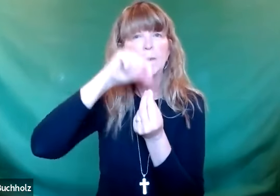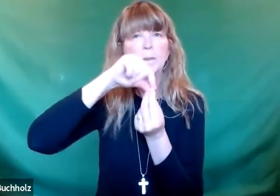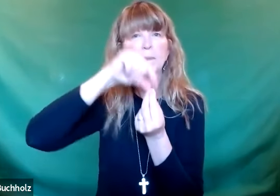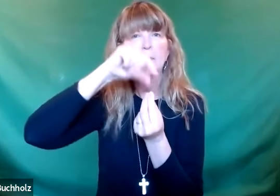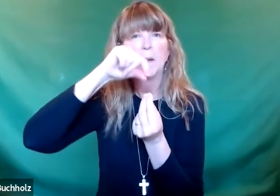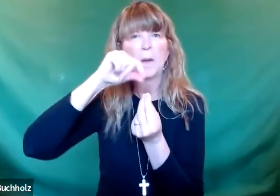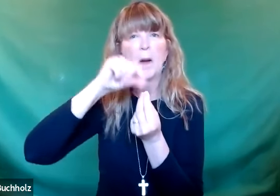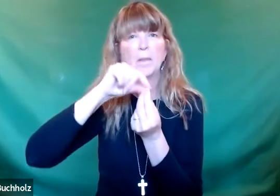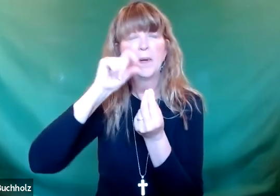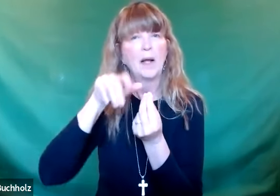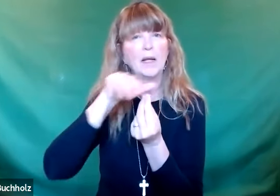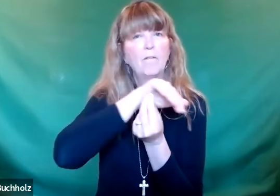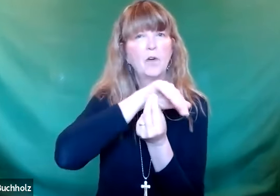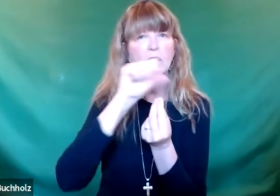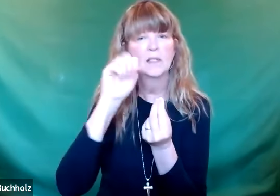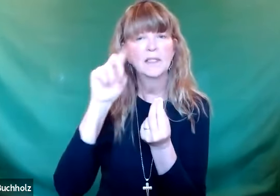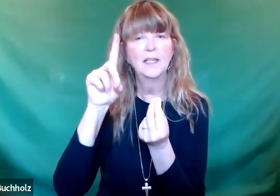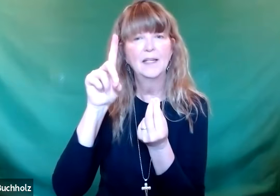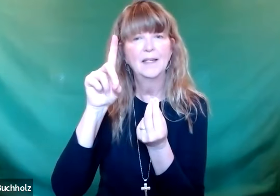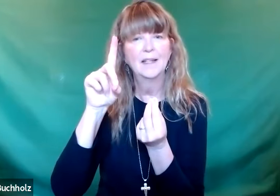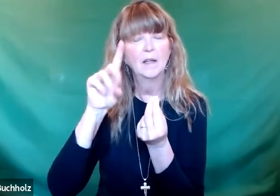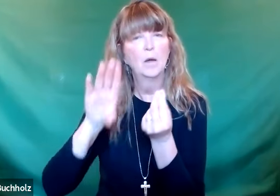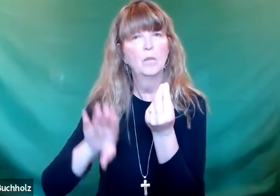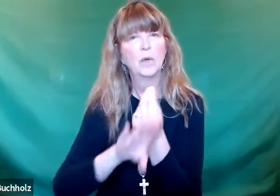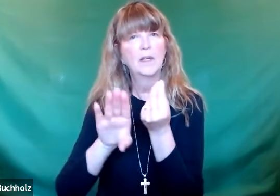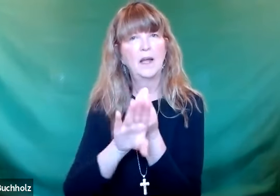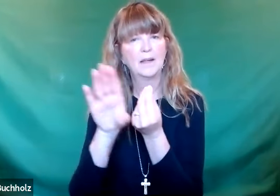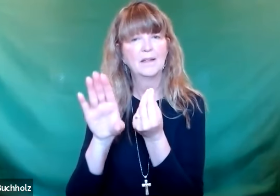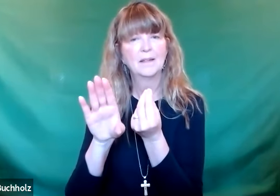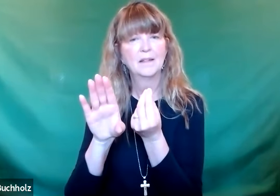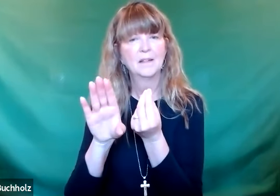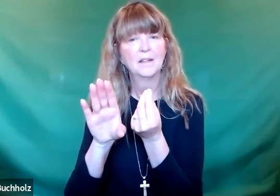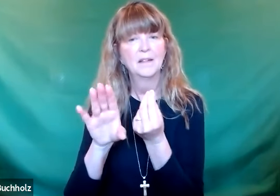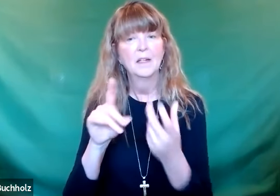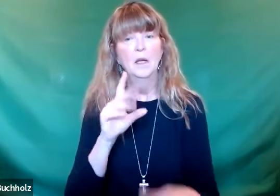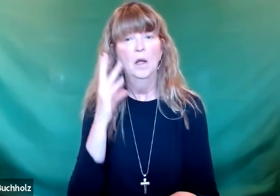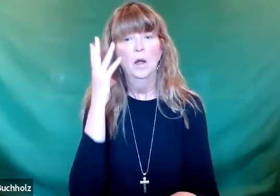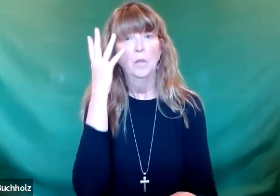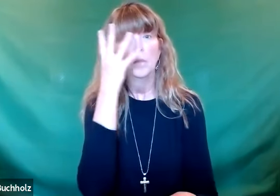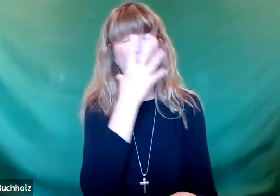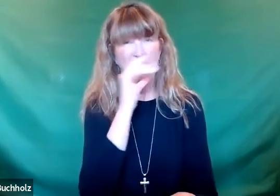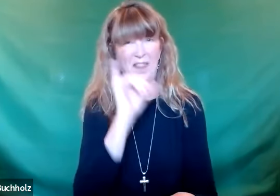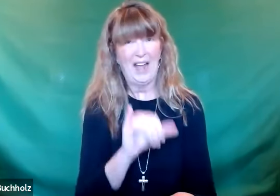so that the birds will not come and pick up the young seeds. So you need to protect the sunflower.